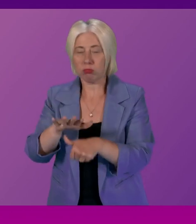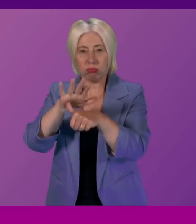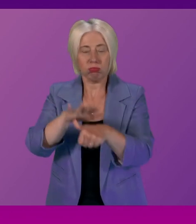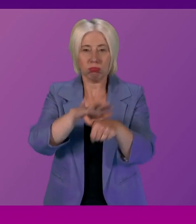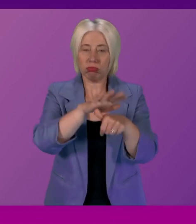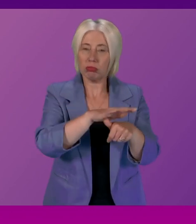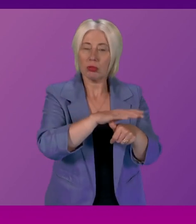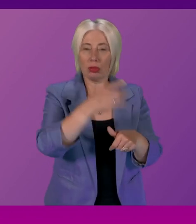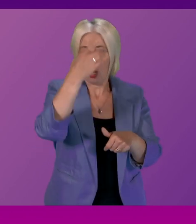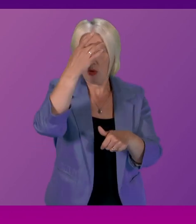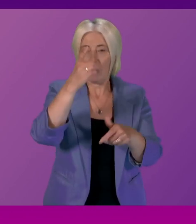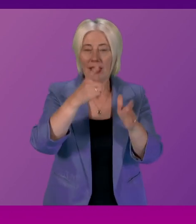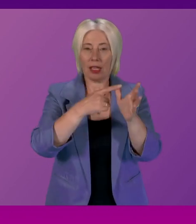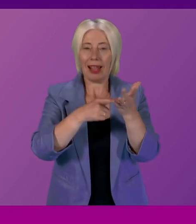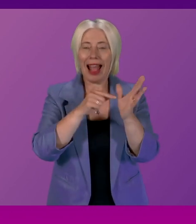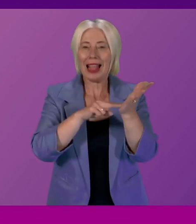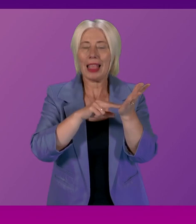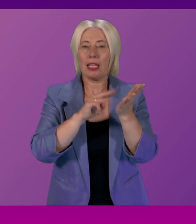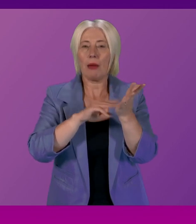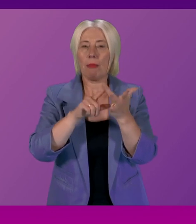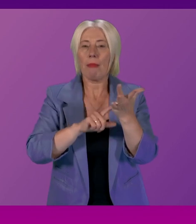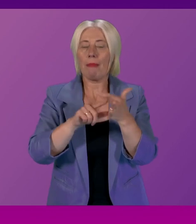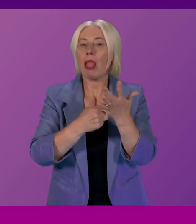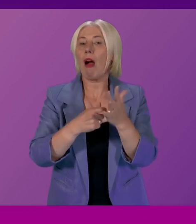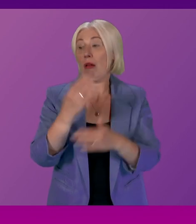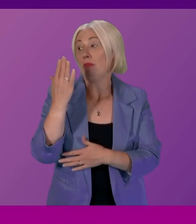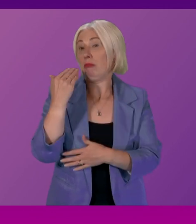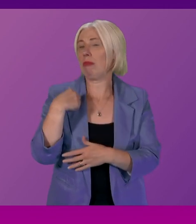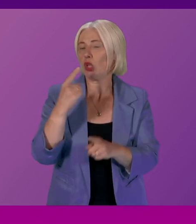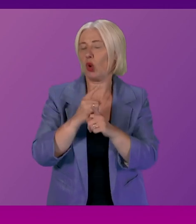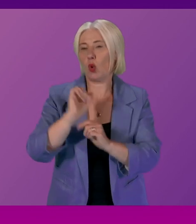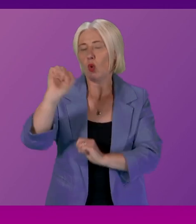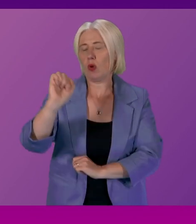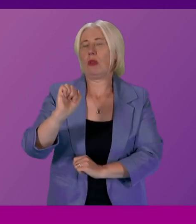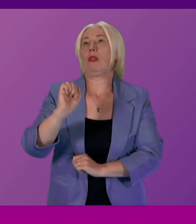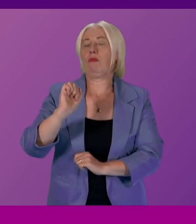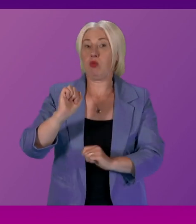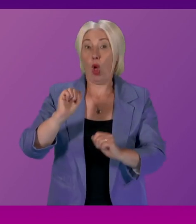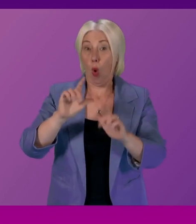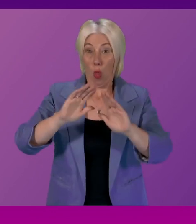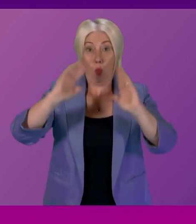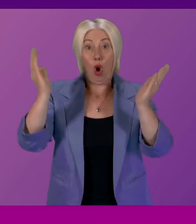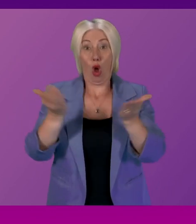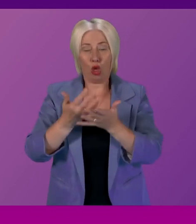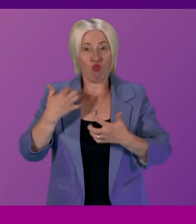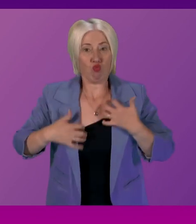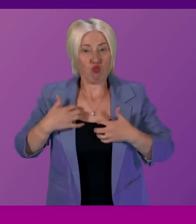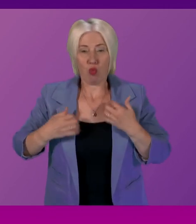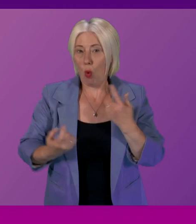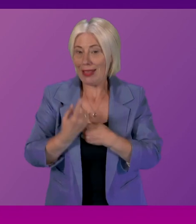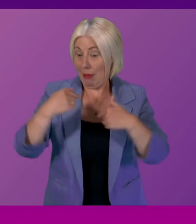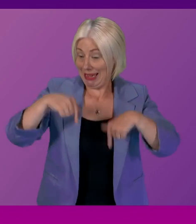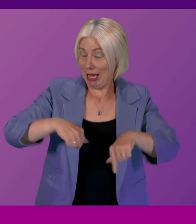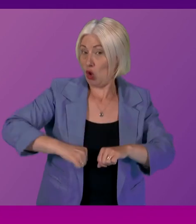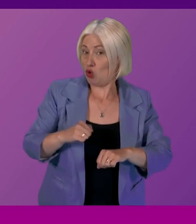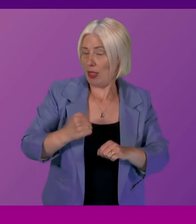Professor Alan Miller as I did a couple of weeks ago there is great global interest in Scotland's Human Rights